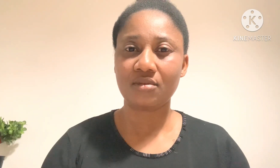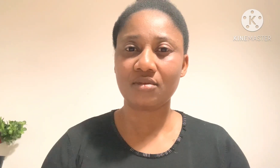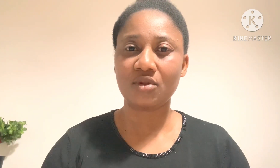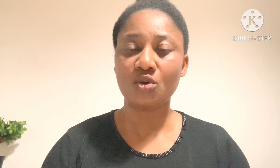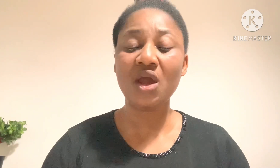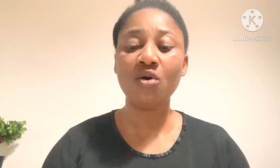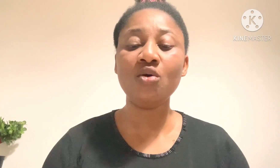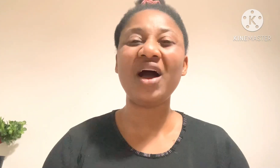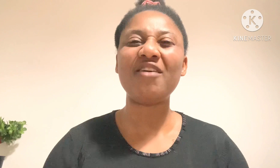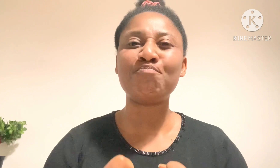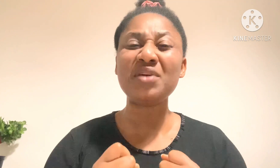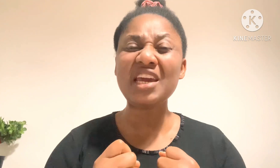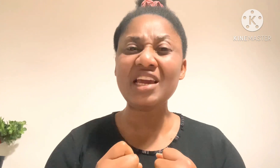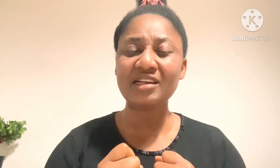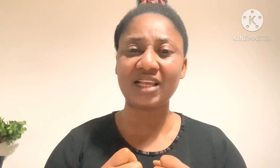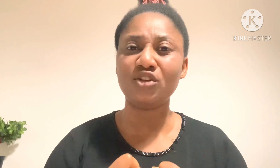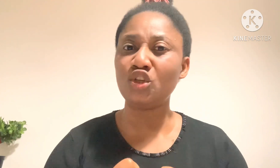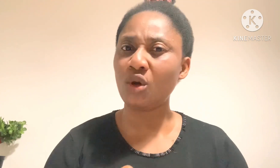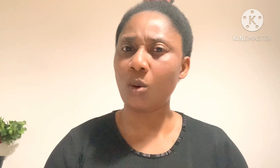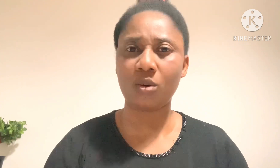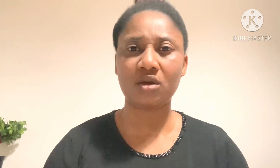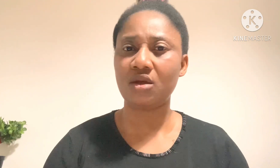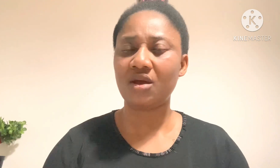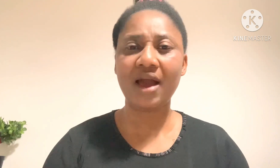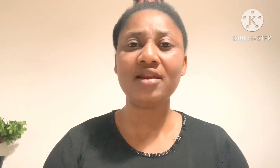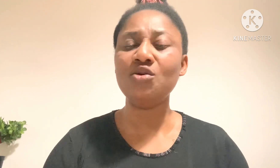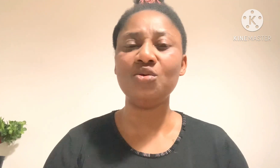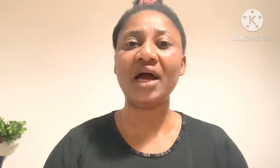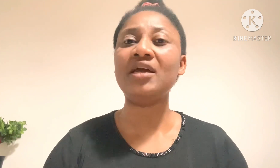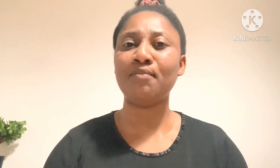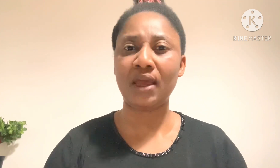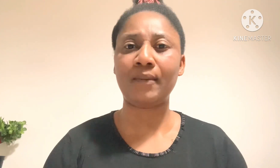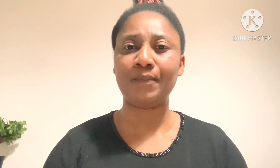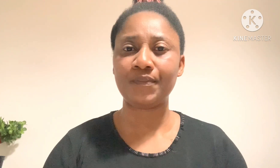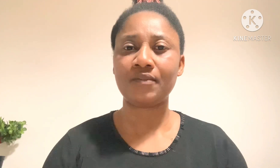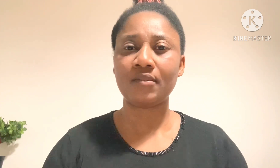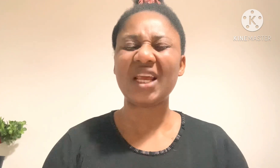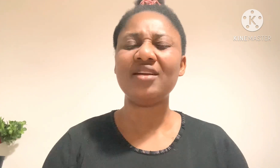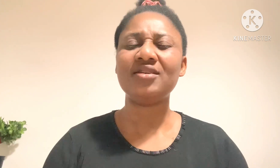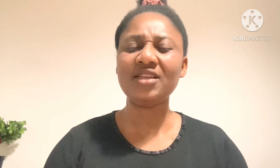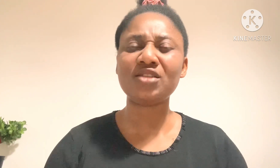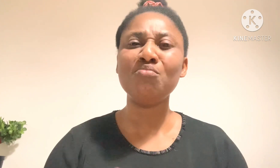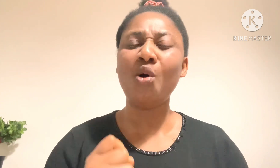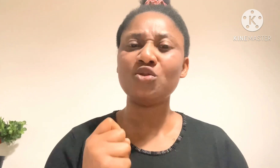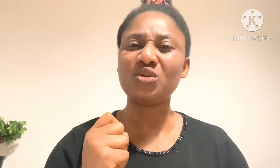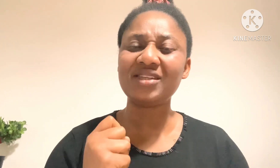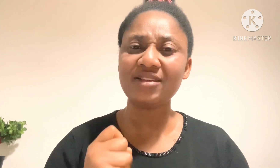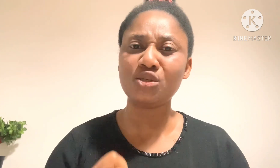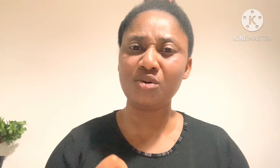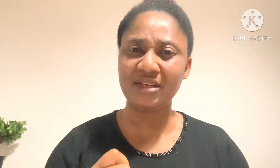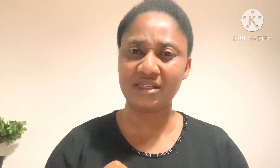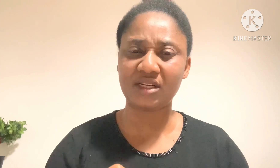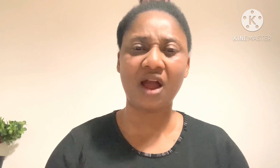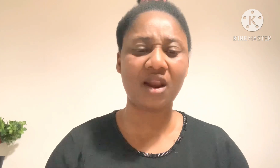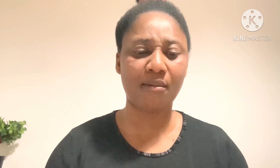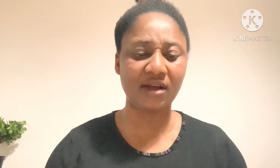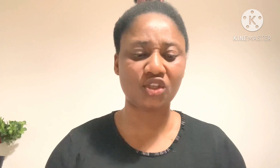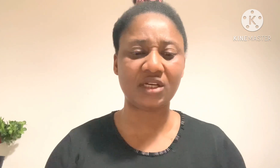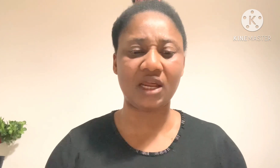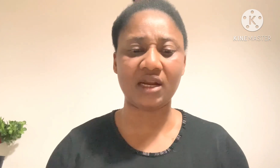Where you are going to have peace and joy. Hallelujah. Amen. This month, get ready. Calabar, shandana.